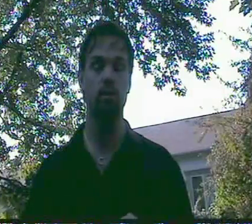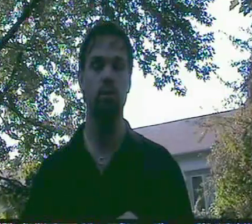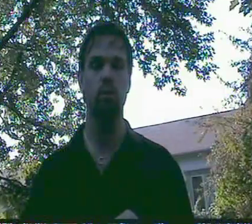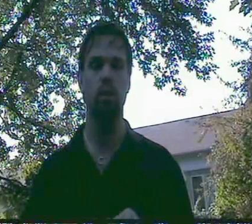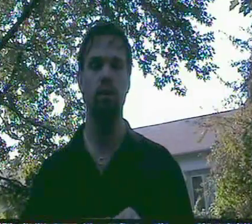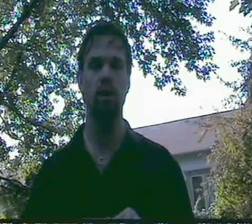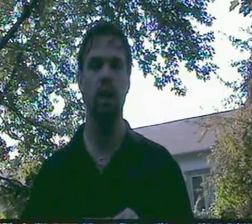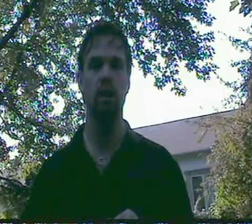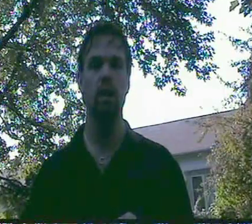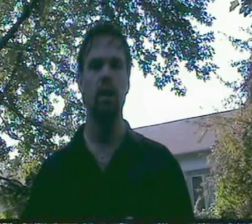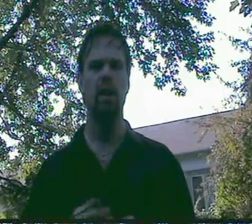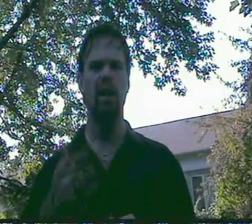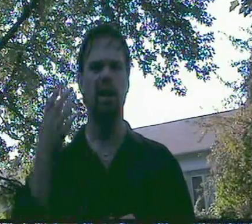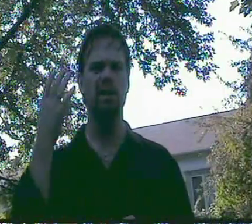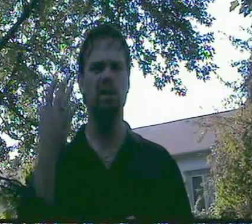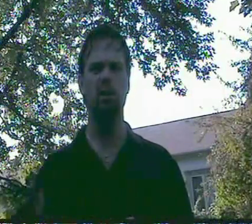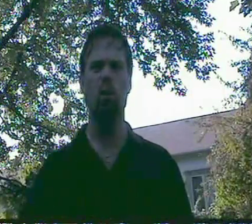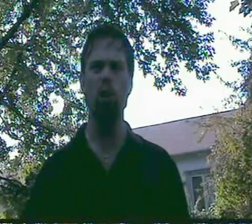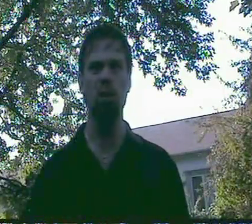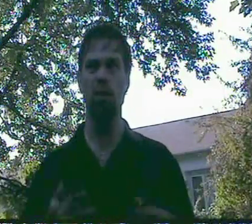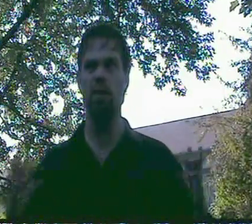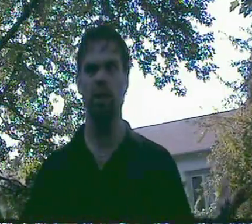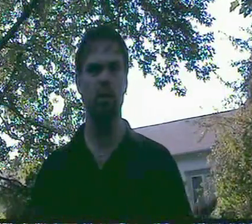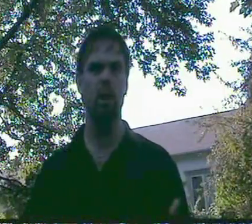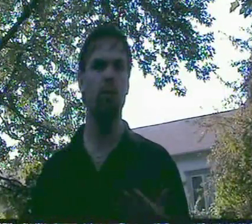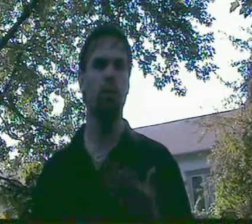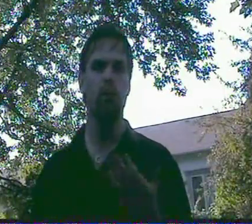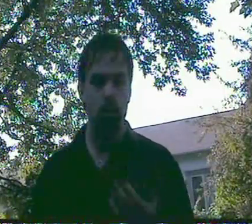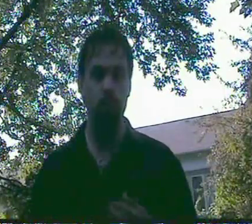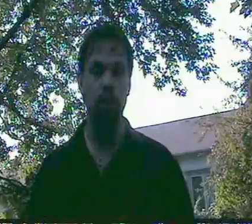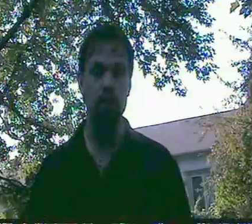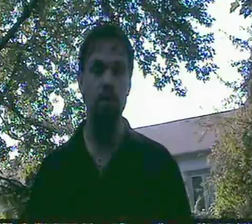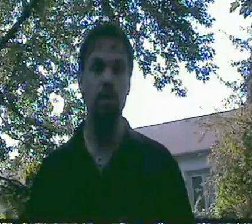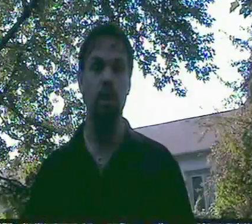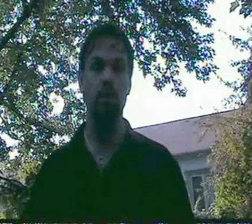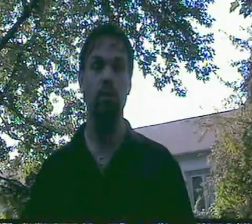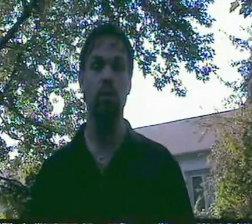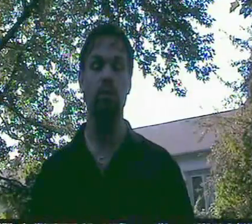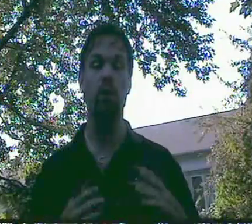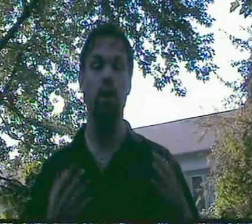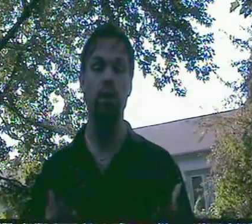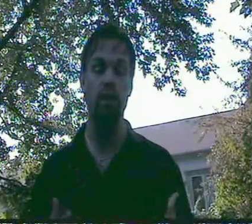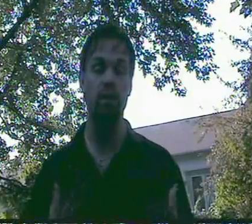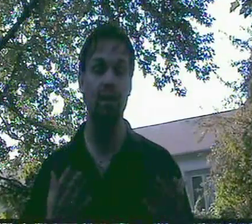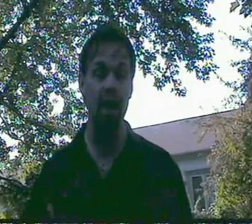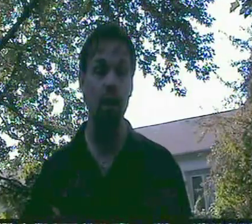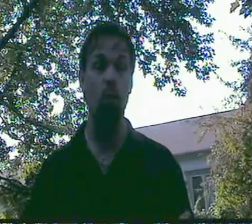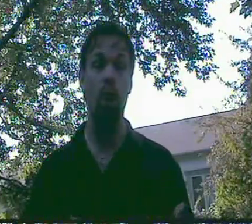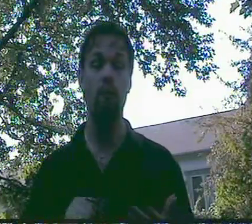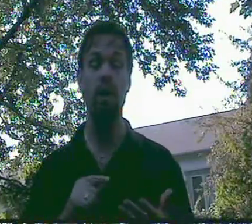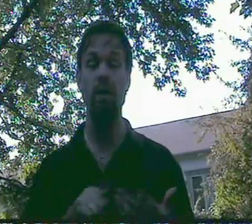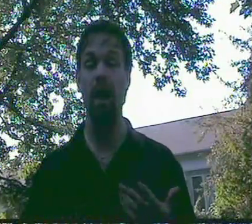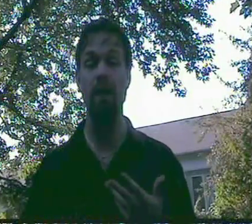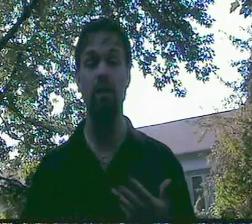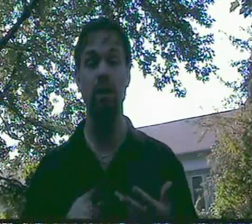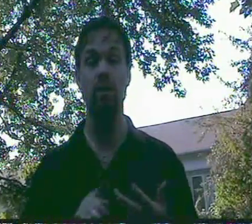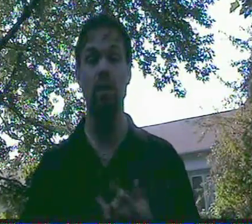true once again. So if you're wondering if I've got something to offer, my predictions have been coming through thus far. And that's exactly why many magazines and